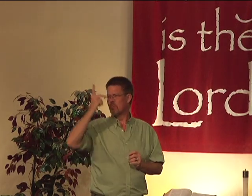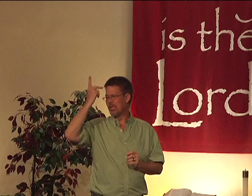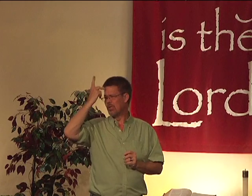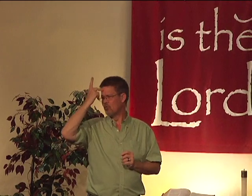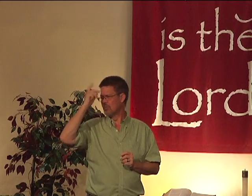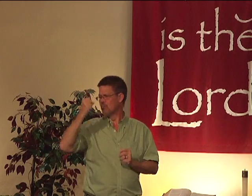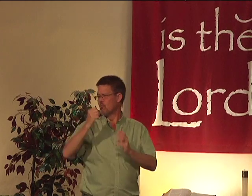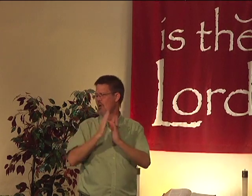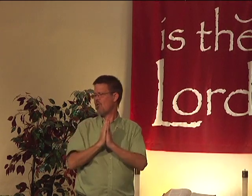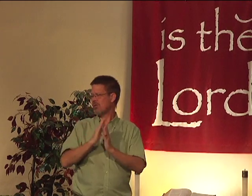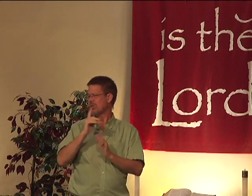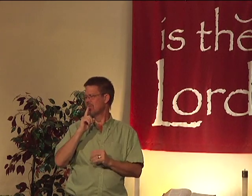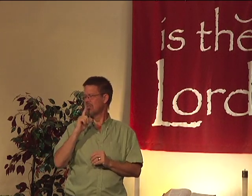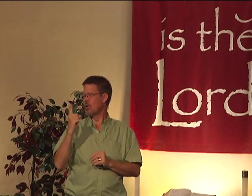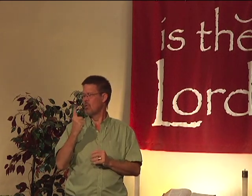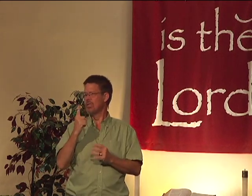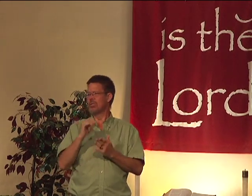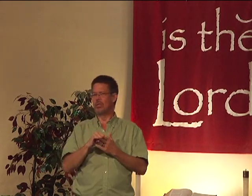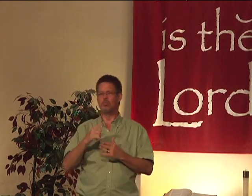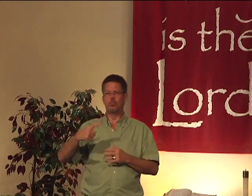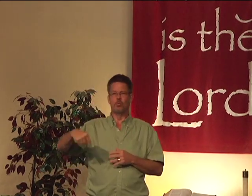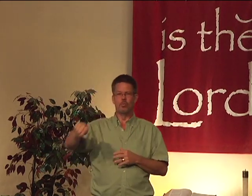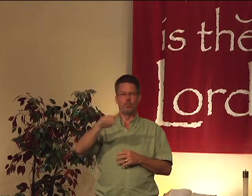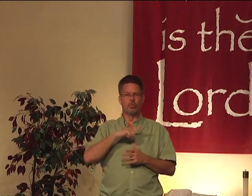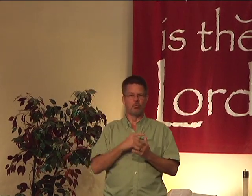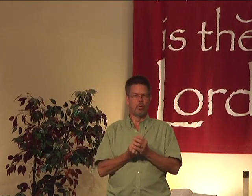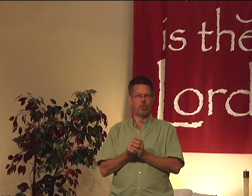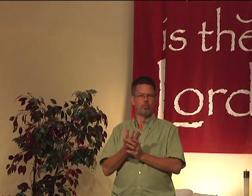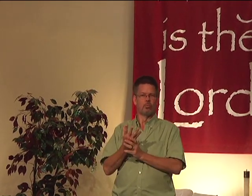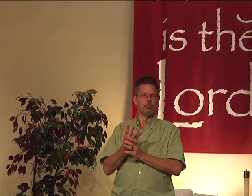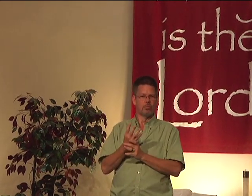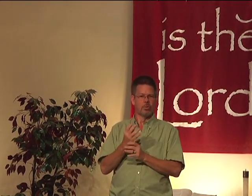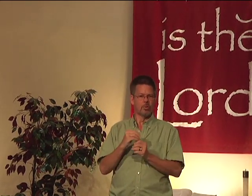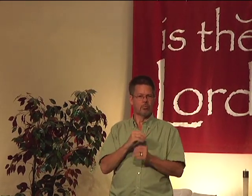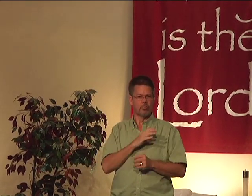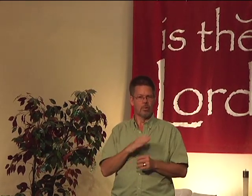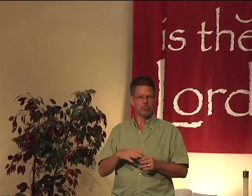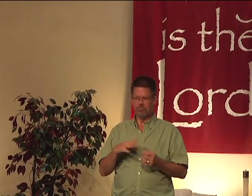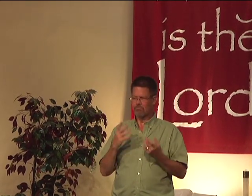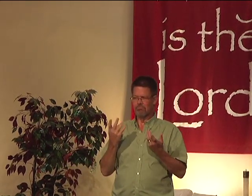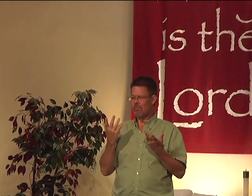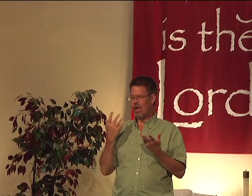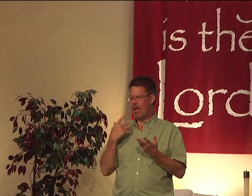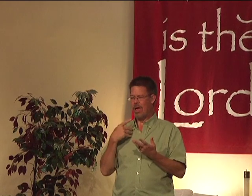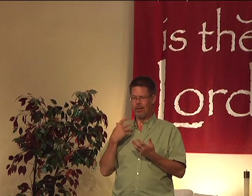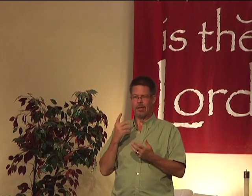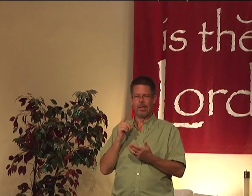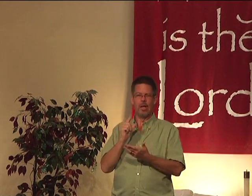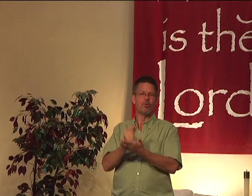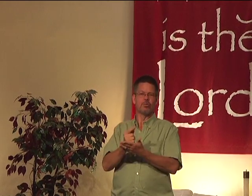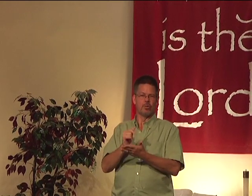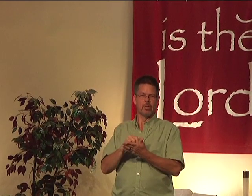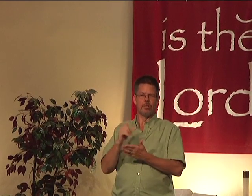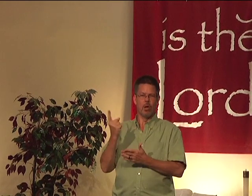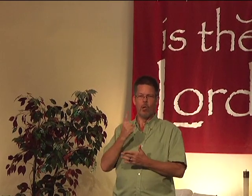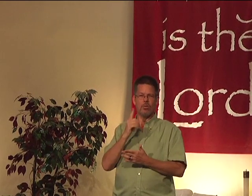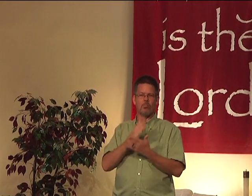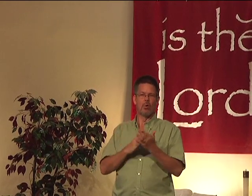And I know, and I'm sure, you know, Peter's prayer is also that we would continue to grow in Christ. I'm guaranteed